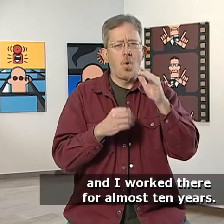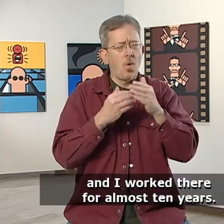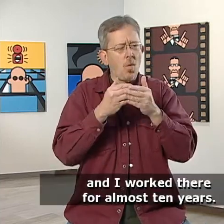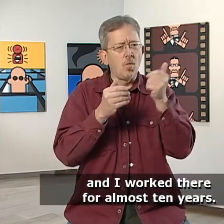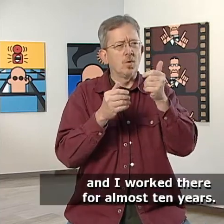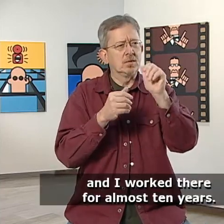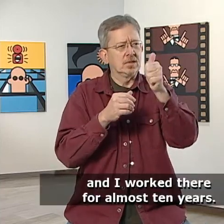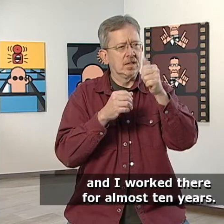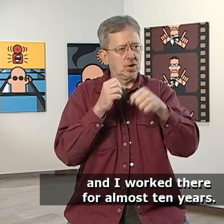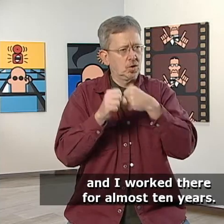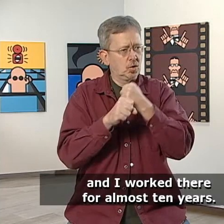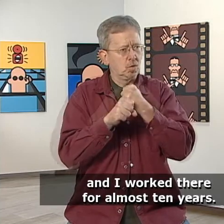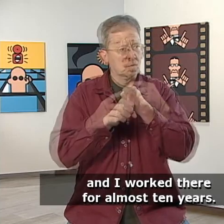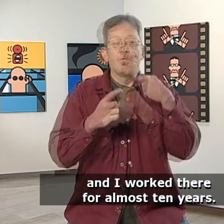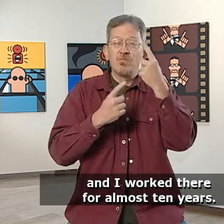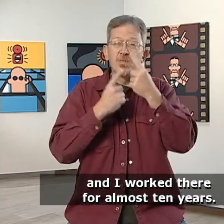And I worked there for almost 10 years.